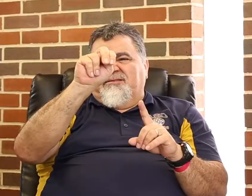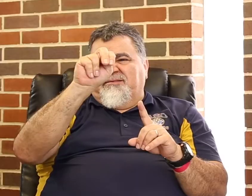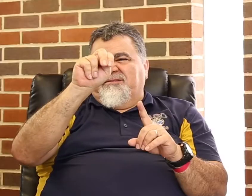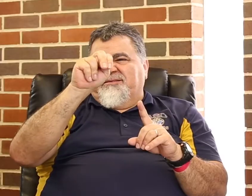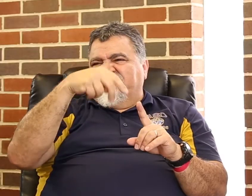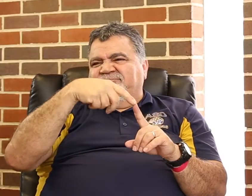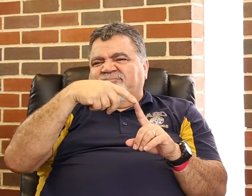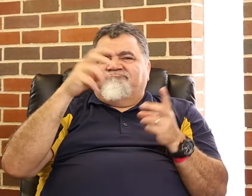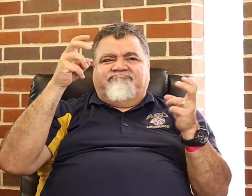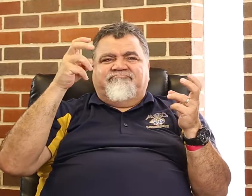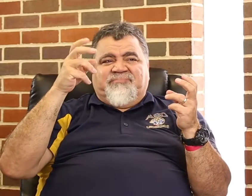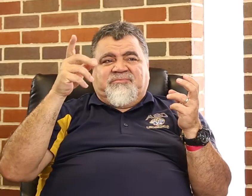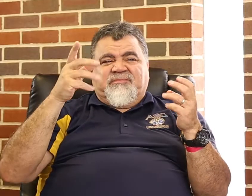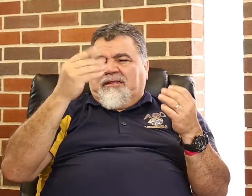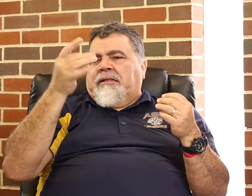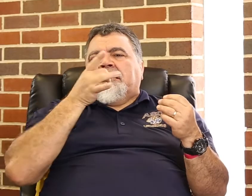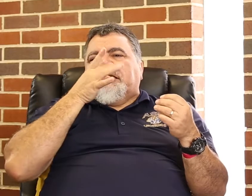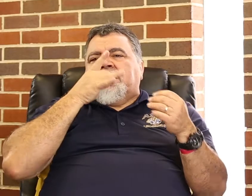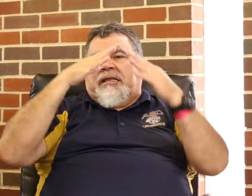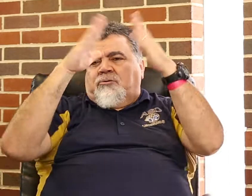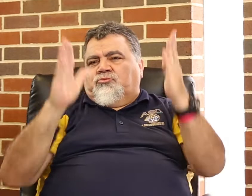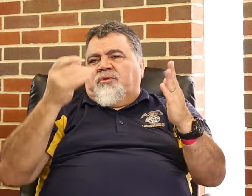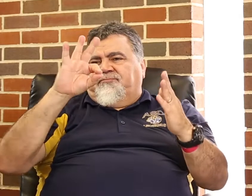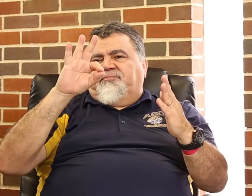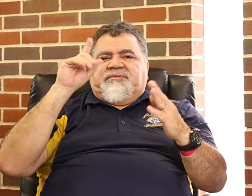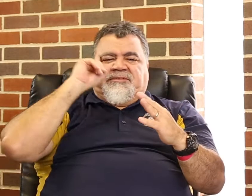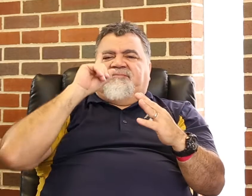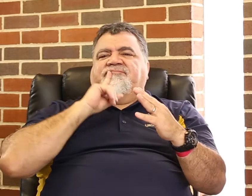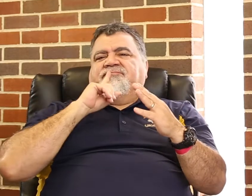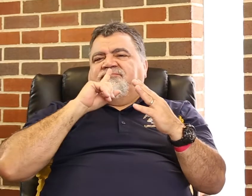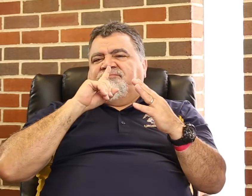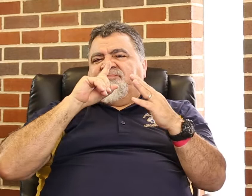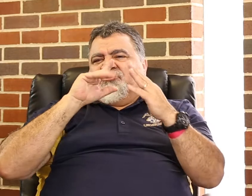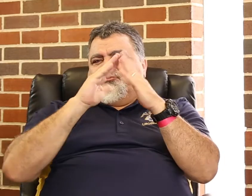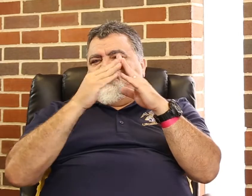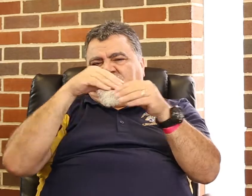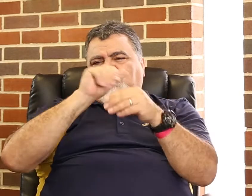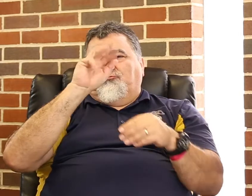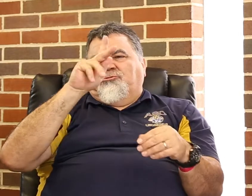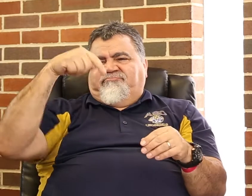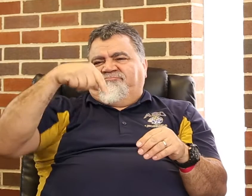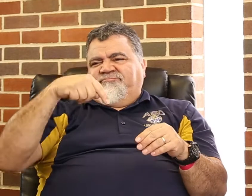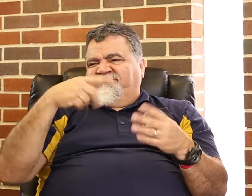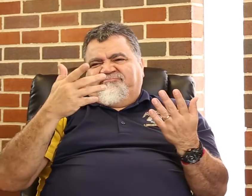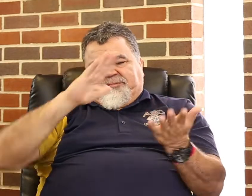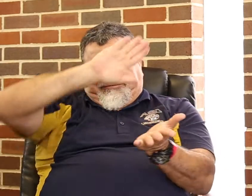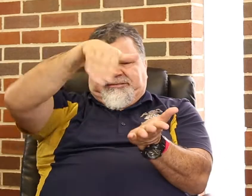Really, it's kind of like the beacon for a deaf community in Arkansas, a lighthouse for the deaf, basically. That's what this